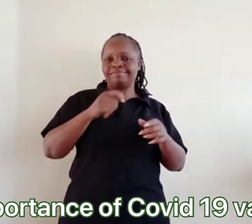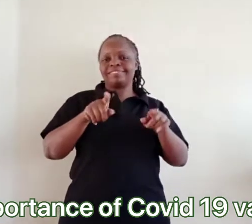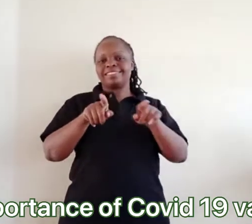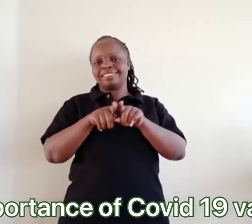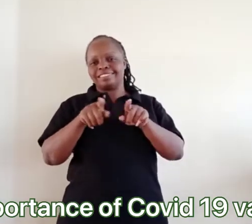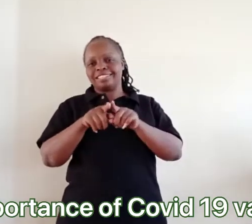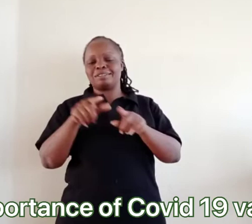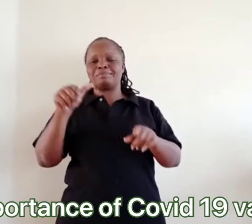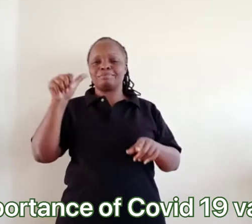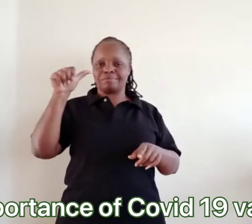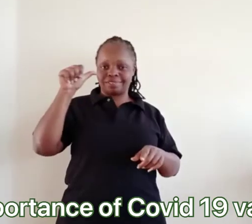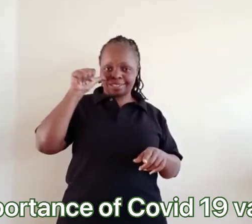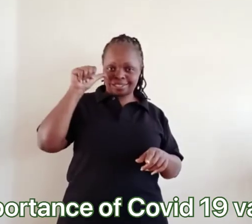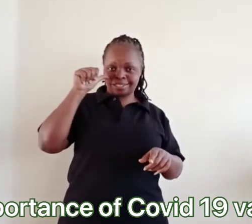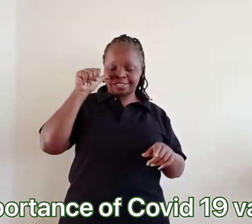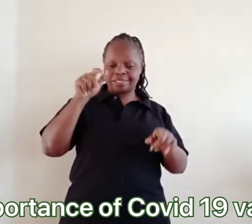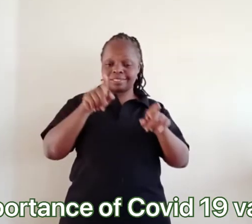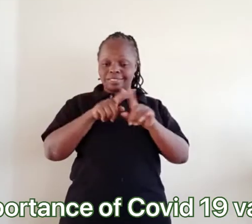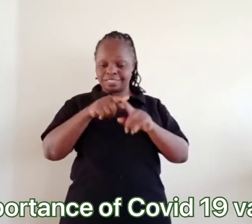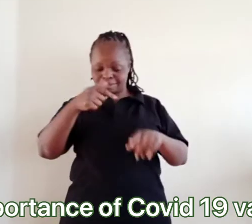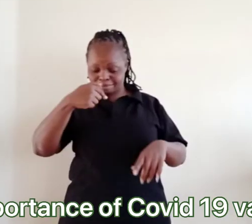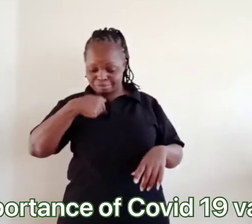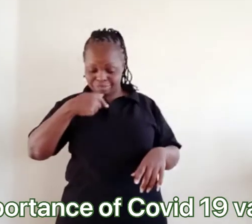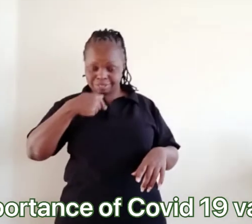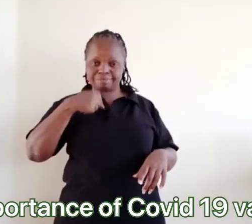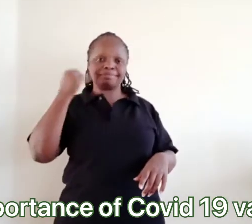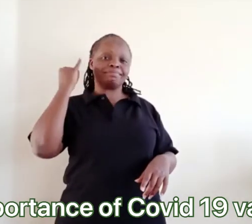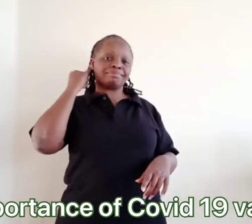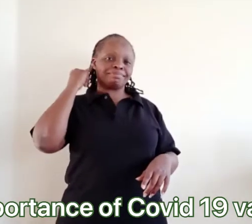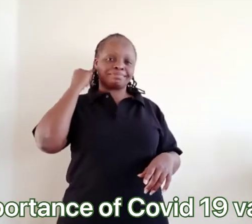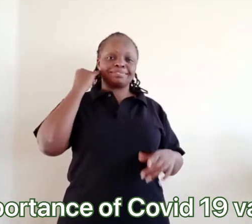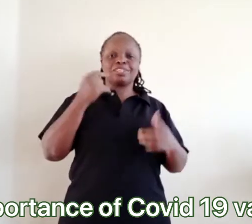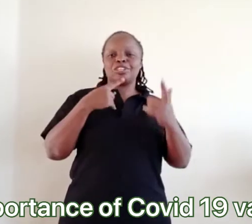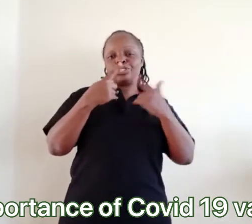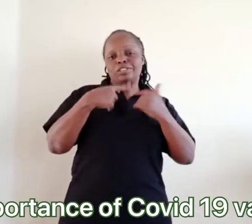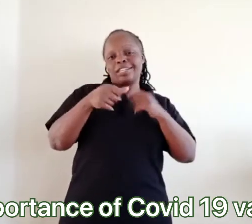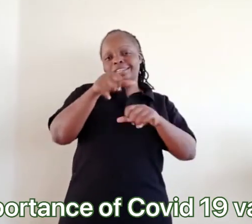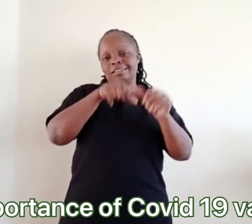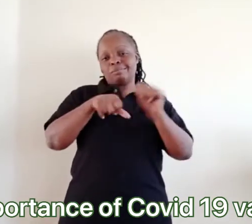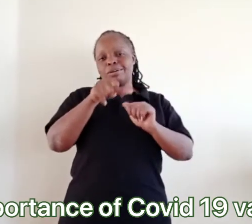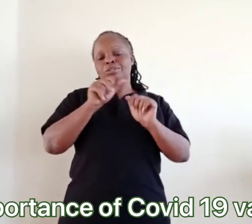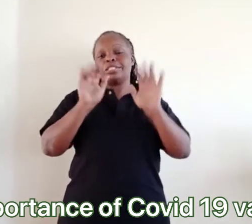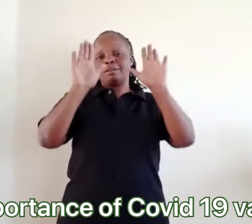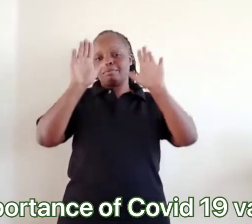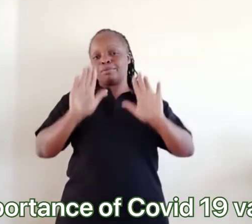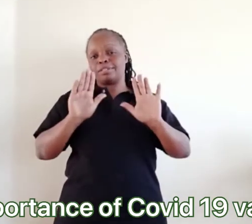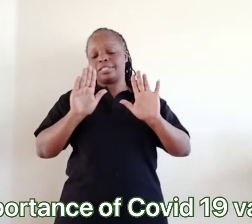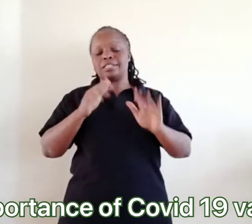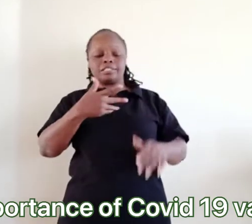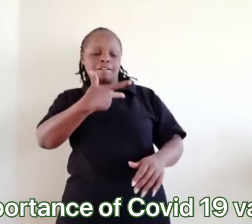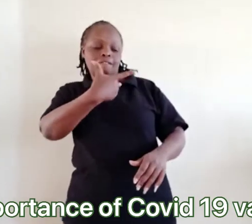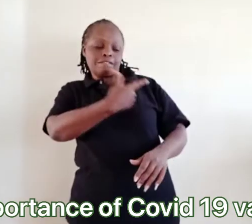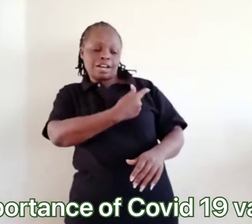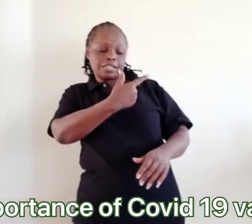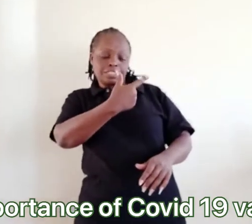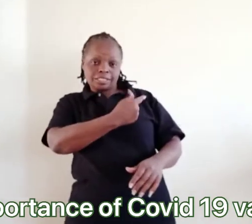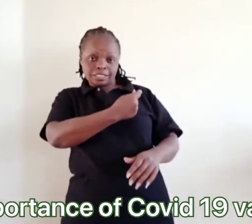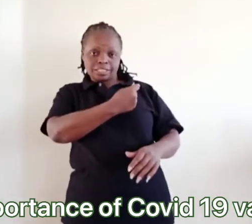Christine, Aaron and me to talk about the importance of